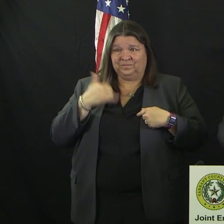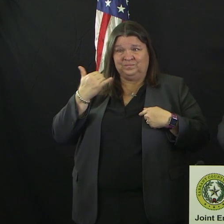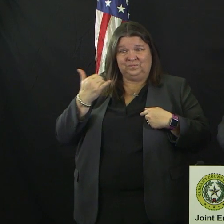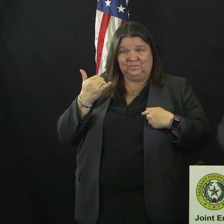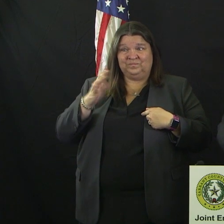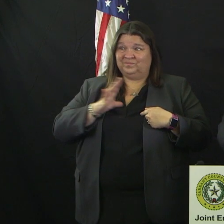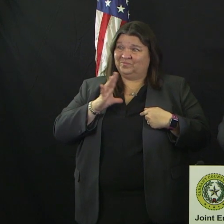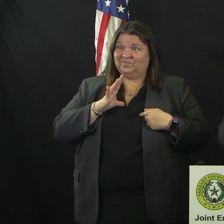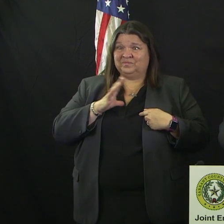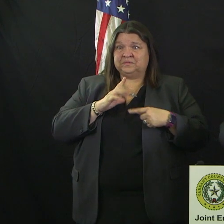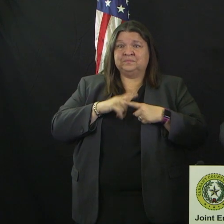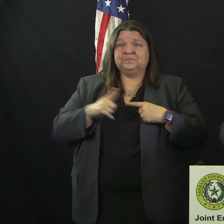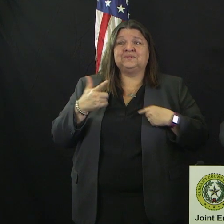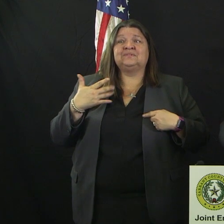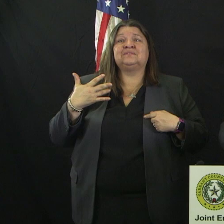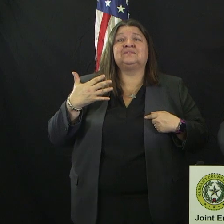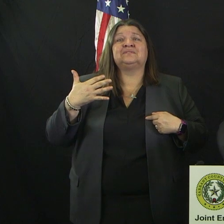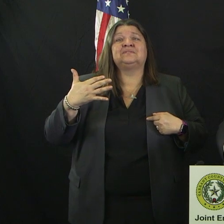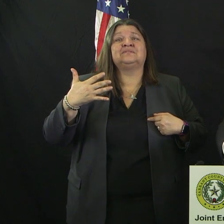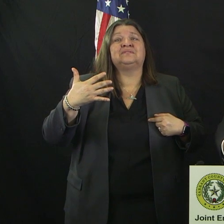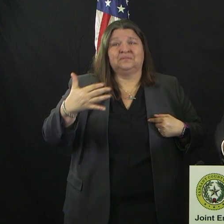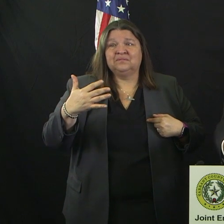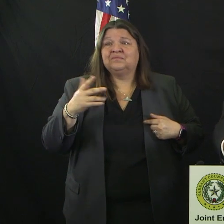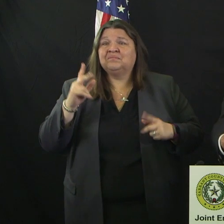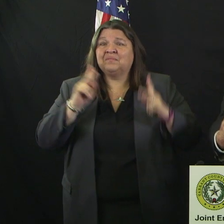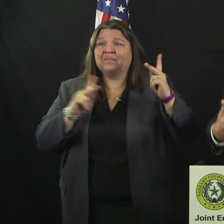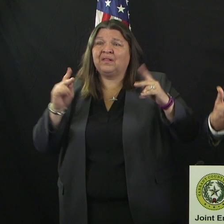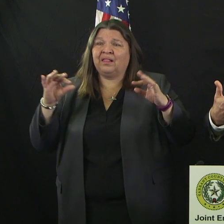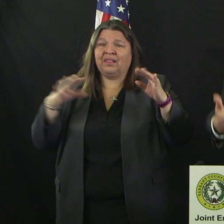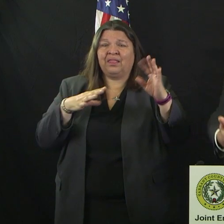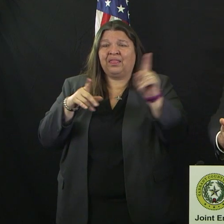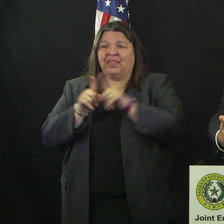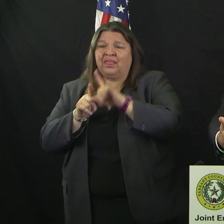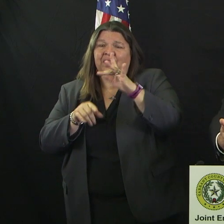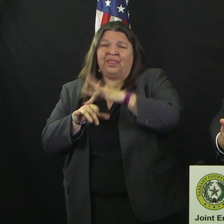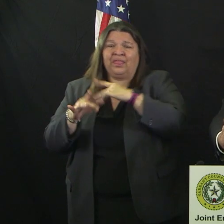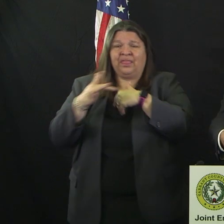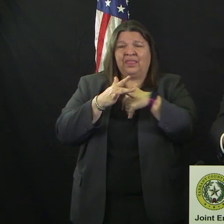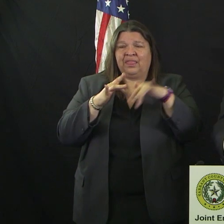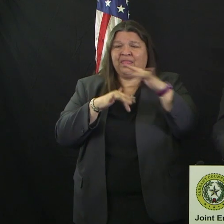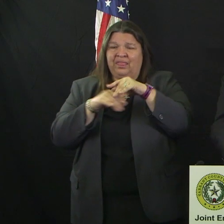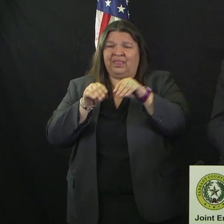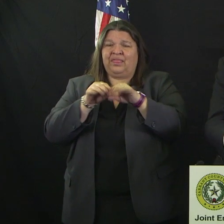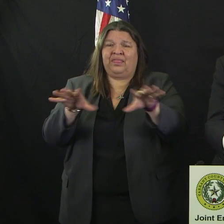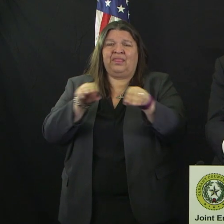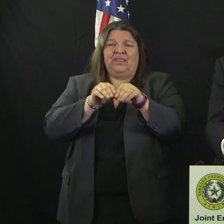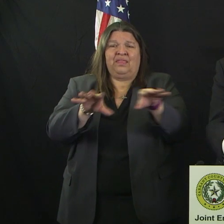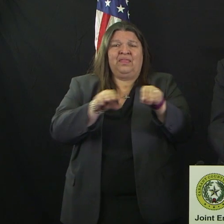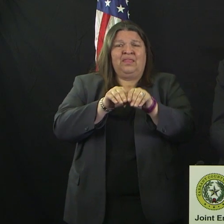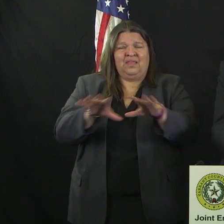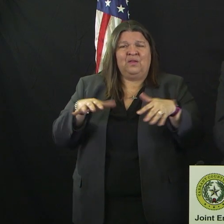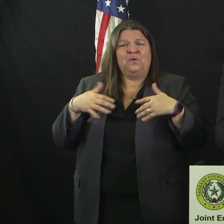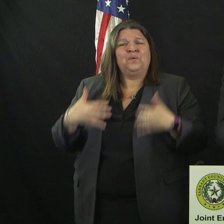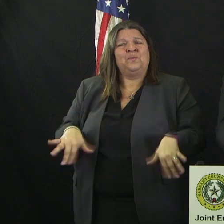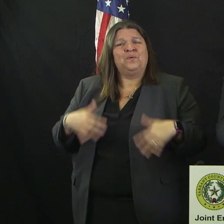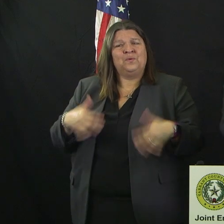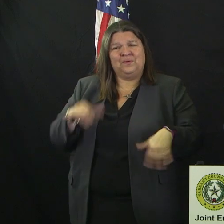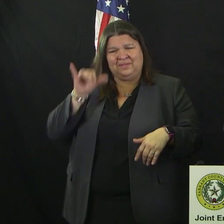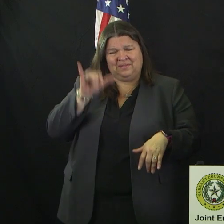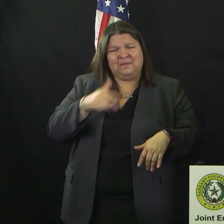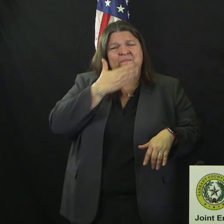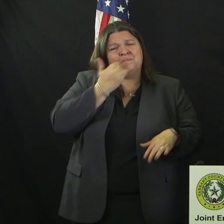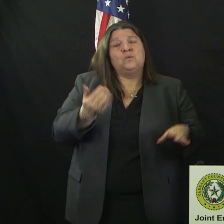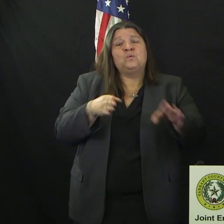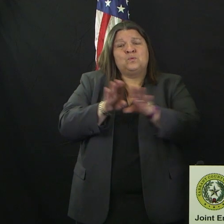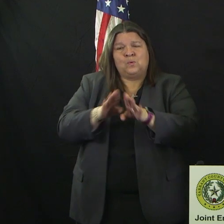gather together and socialize. And now that we are addressing those and shutting those down, it doesn't mean that it's okay to